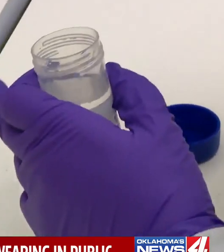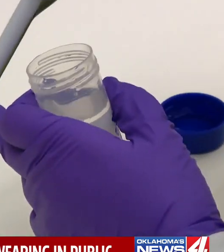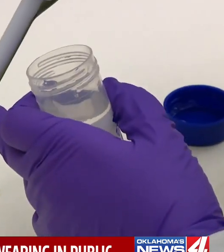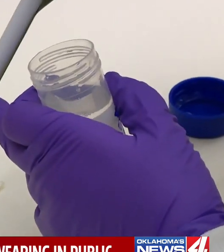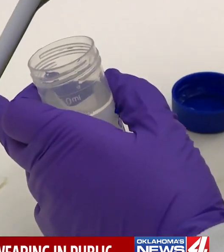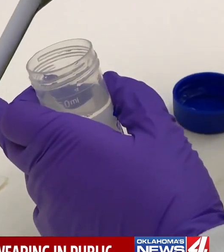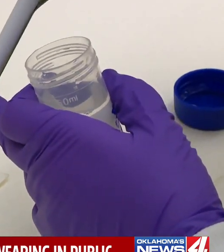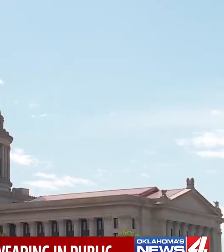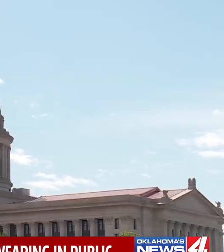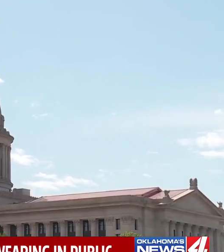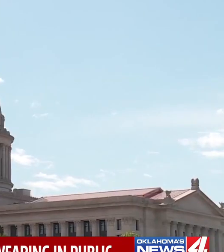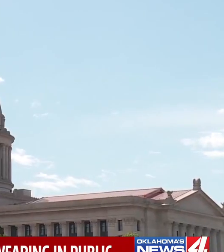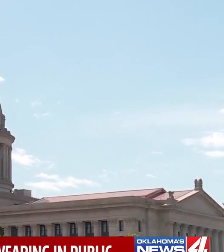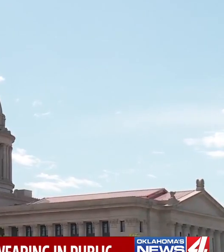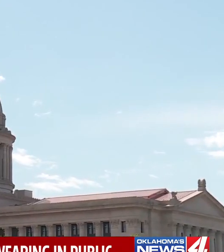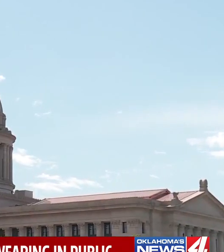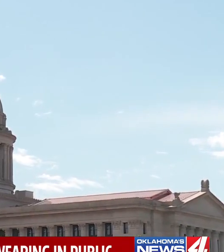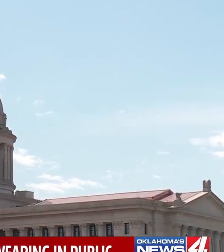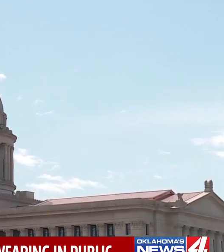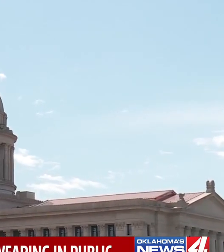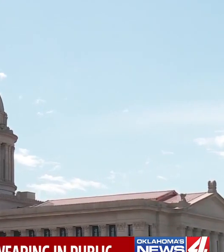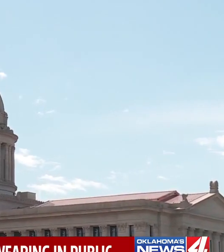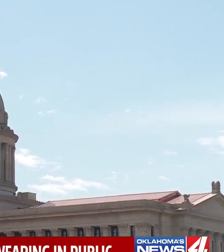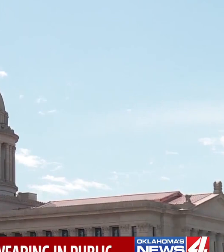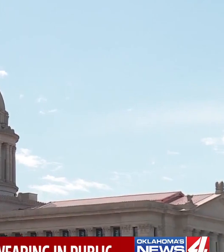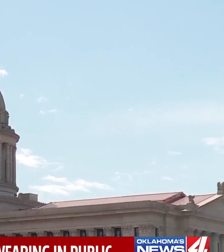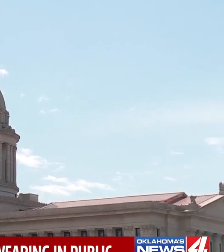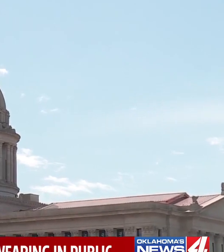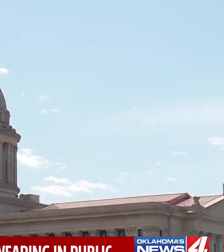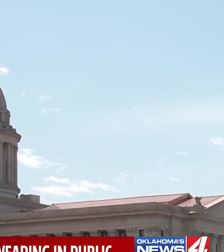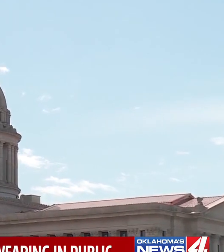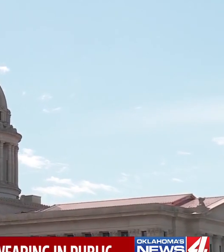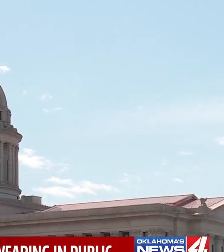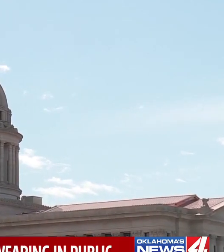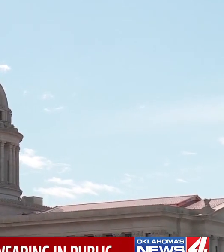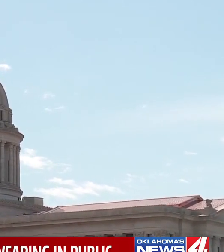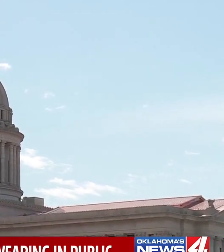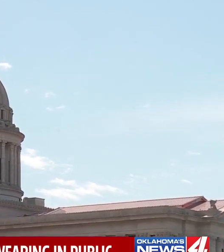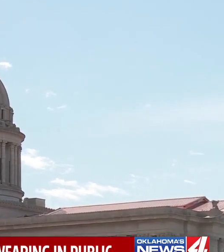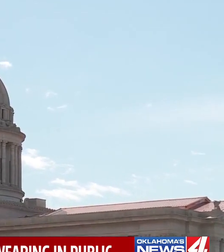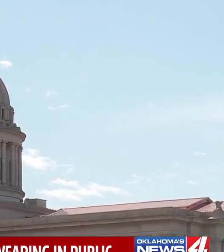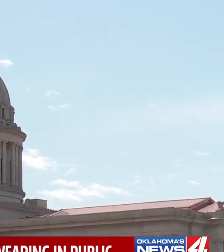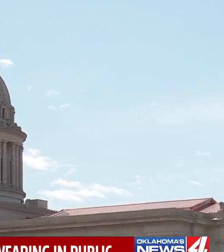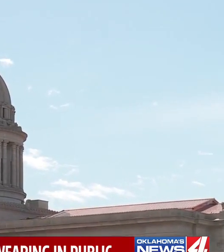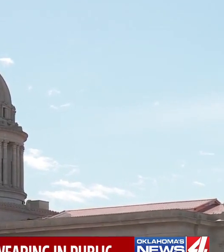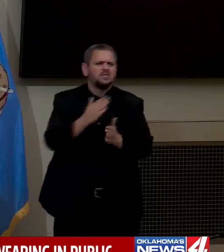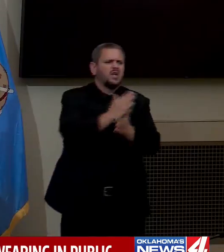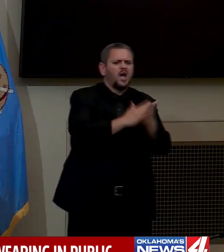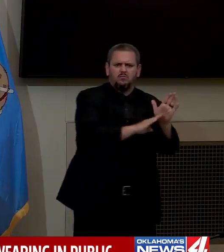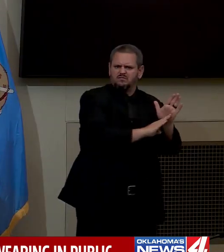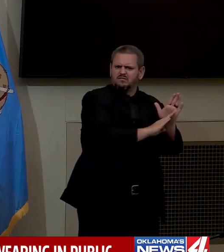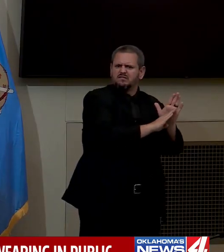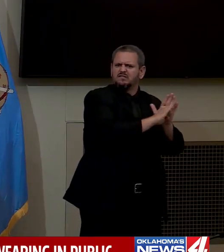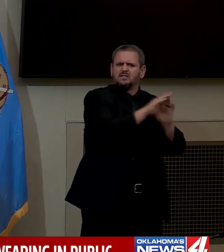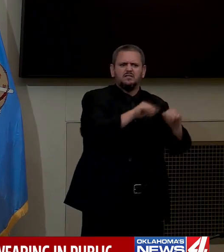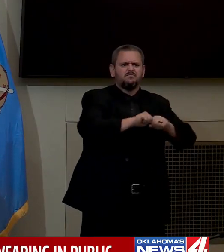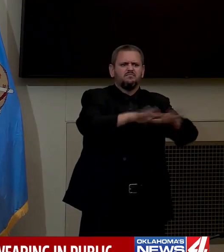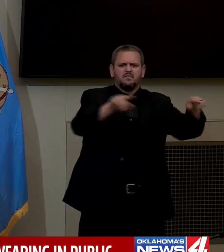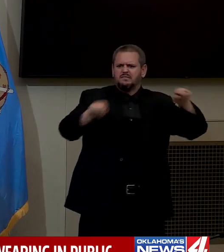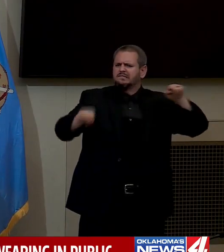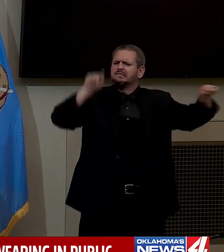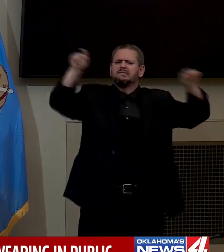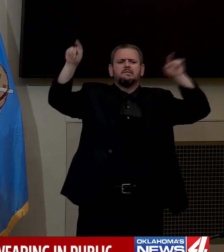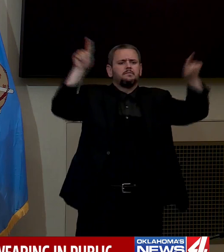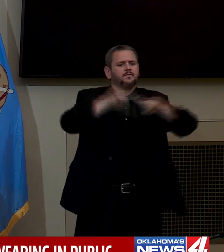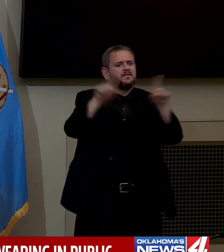county by county. It's an idea the Democratic leaders also promoted last week during a press conference. Giving county-by-county